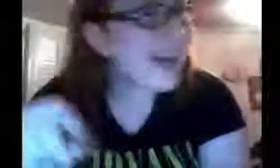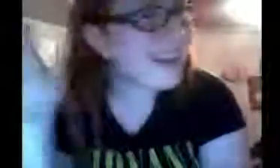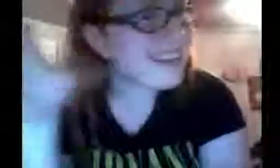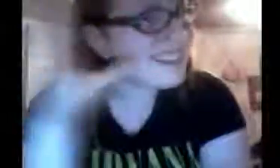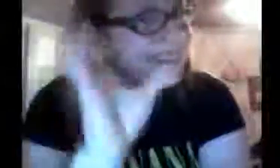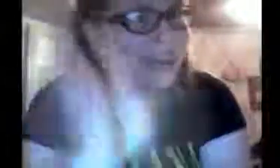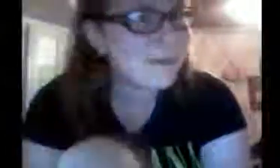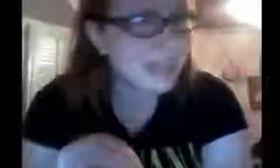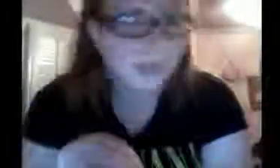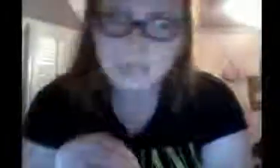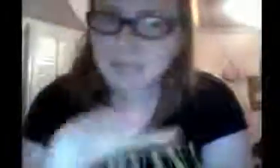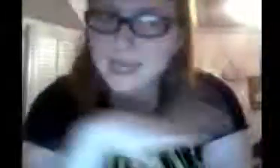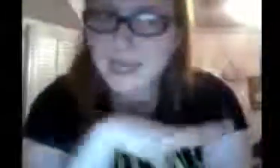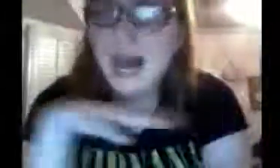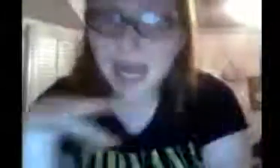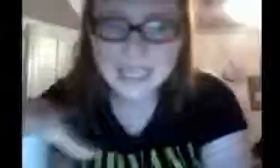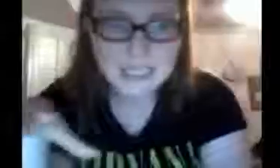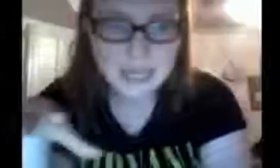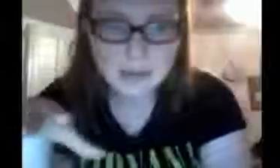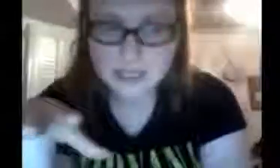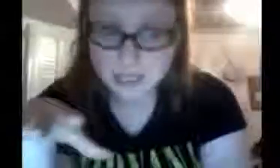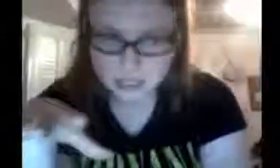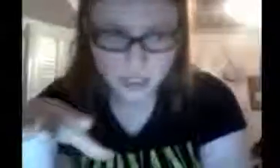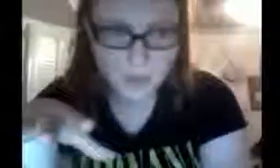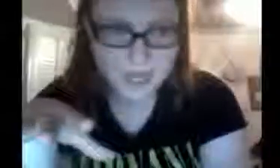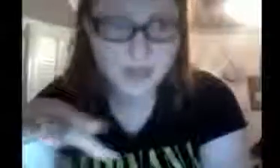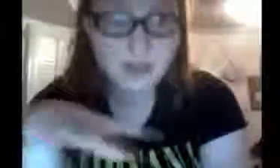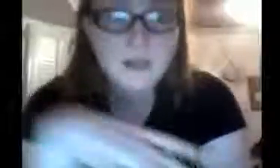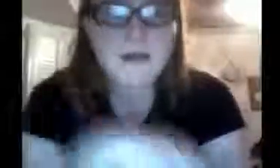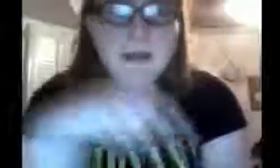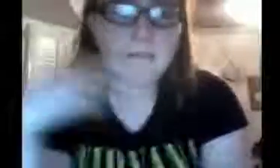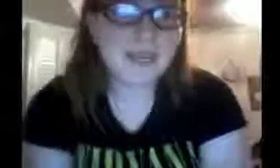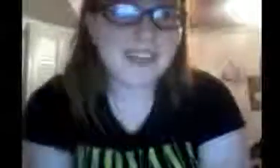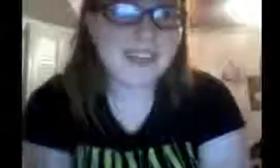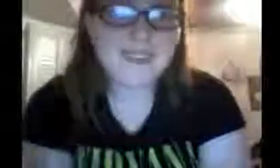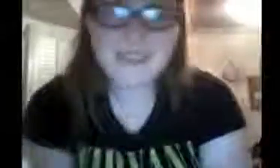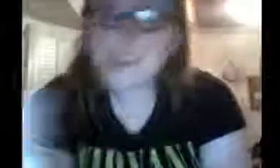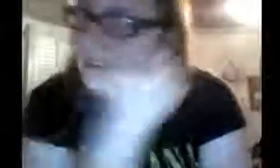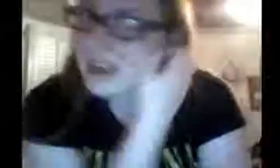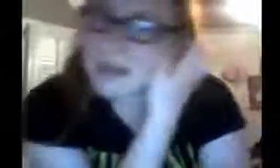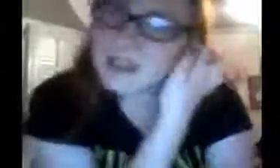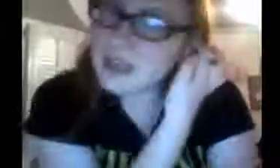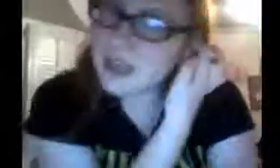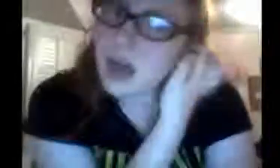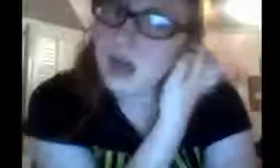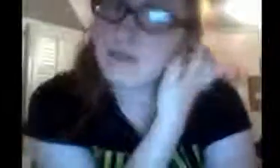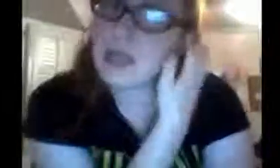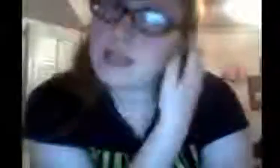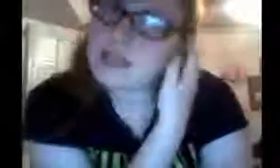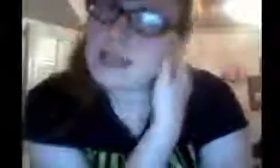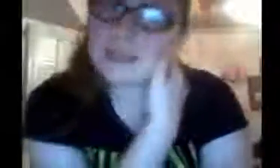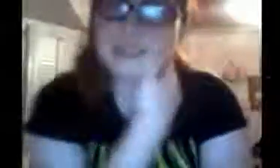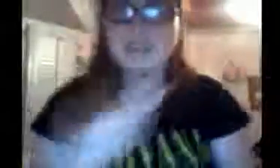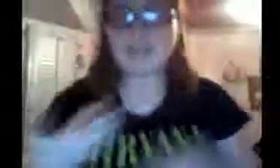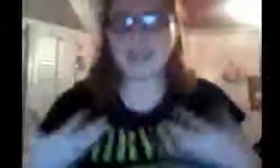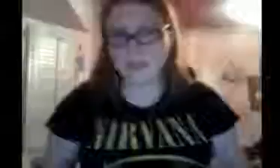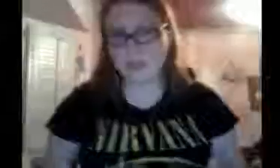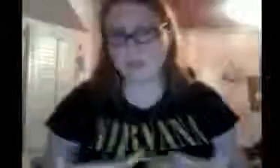Actually, I'm gonna count this because I like to see the show again. But, I think... I've been thinking of, like, this is a live action